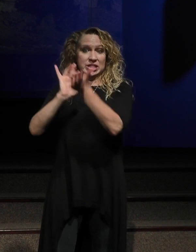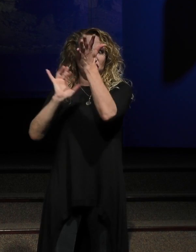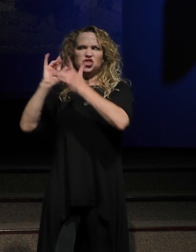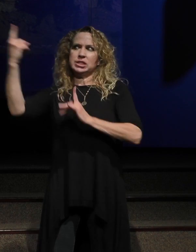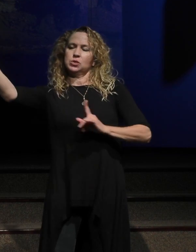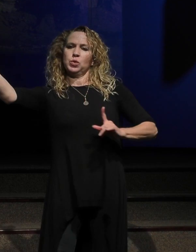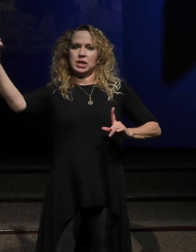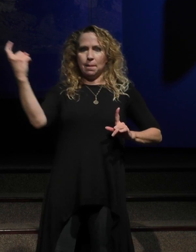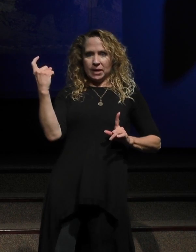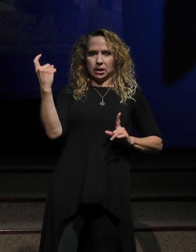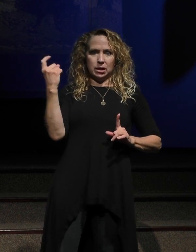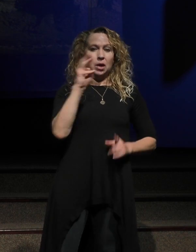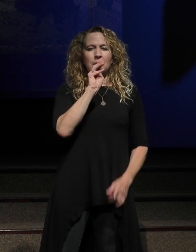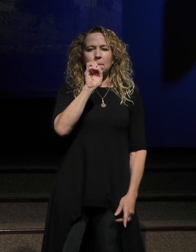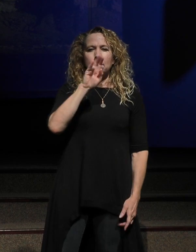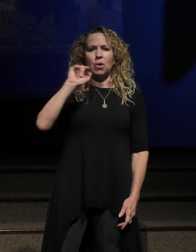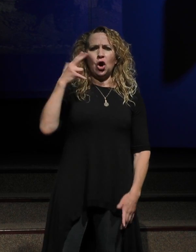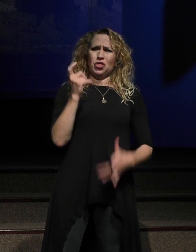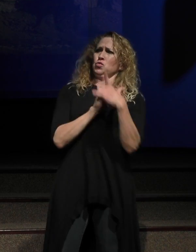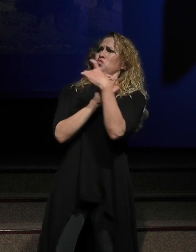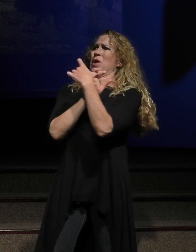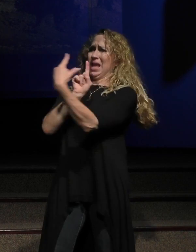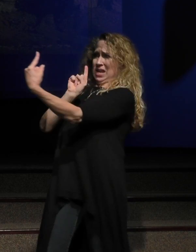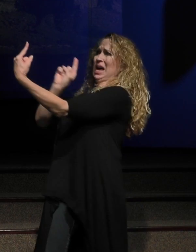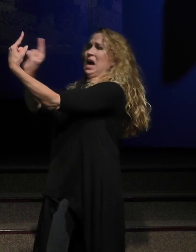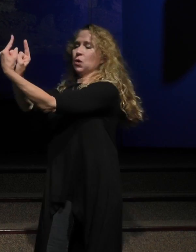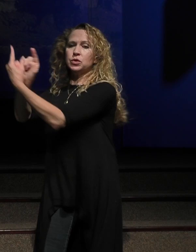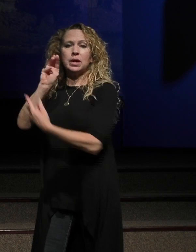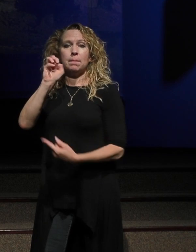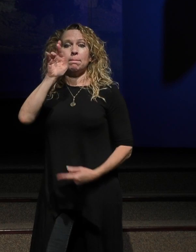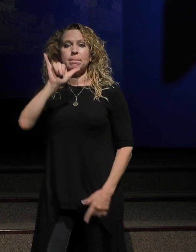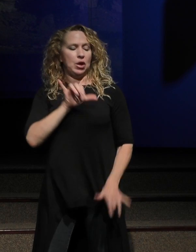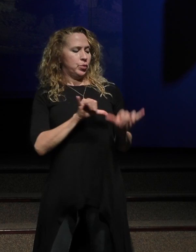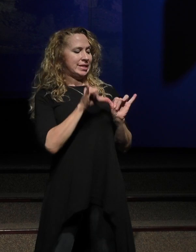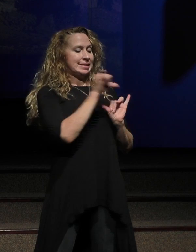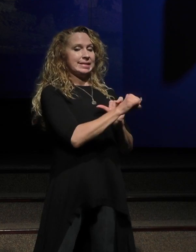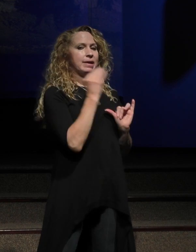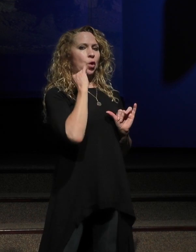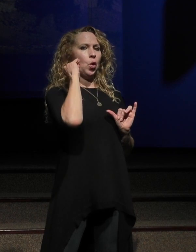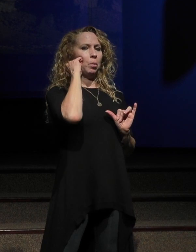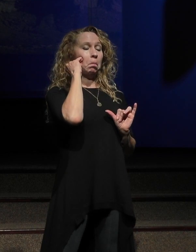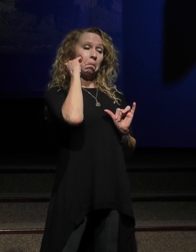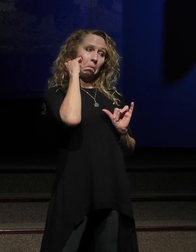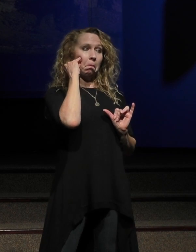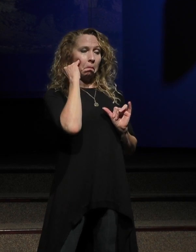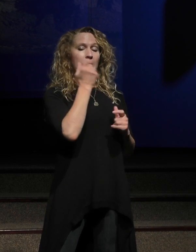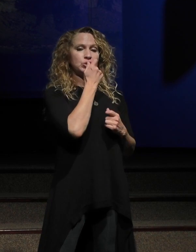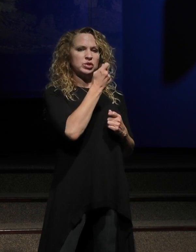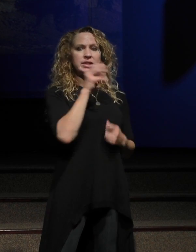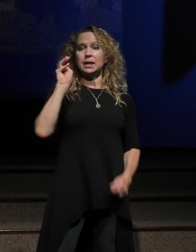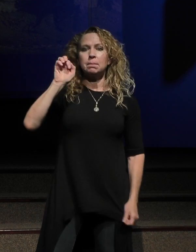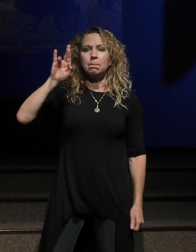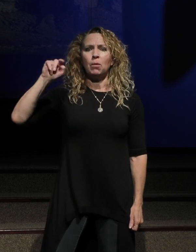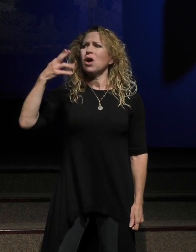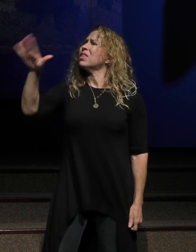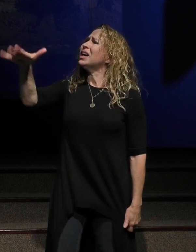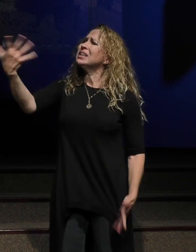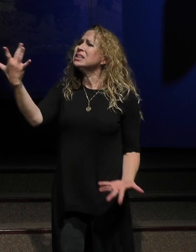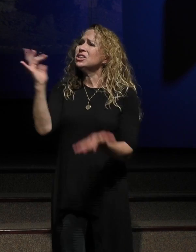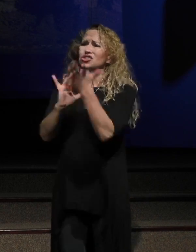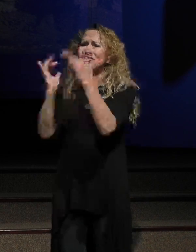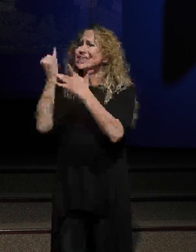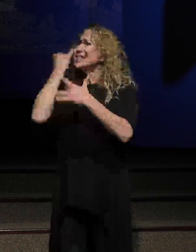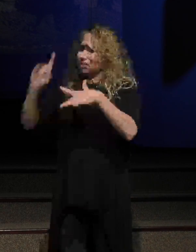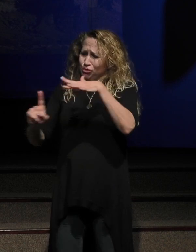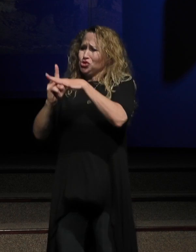she went to meet him. Mary stayed in the house. I find that interesting. Martha said to Jesus, Lord, if you'd only been here,